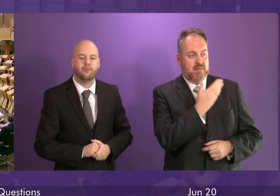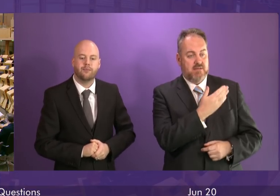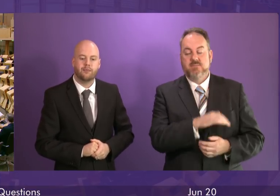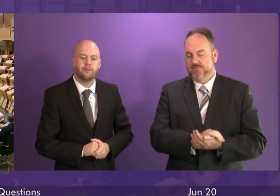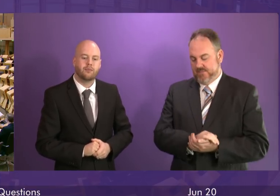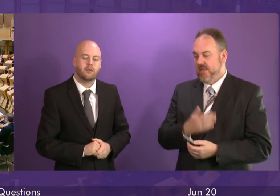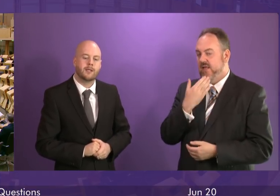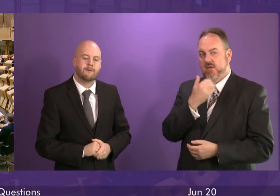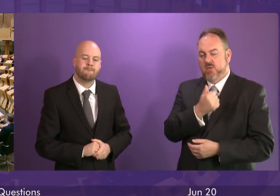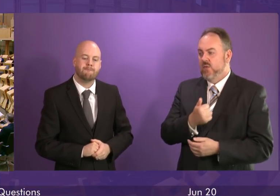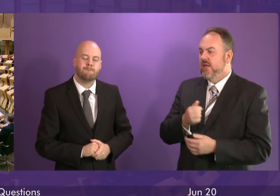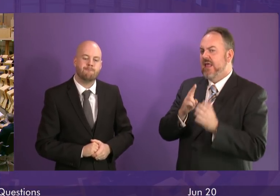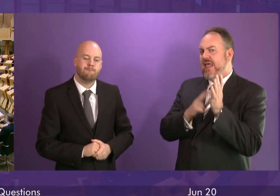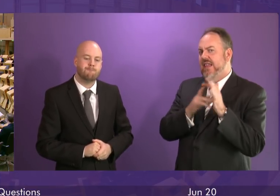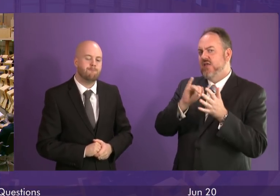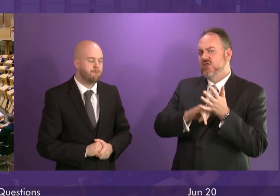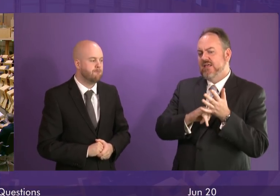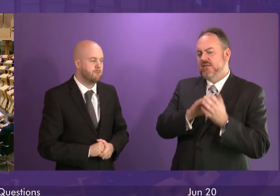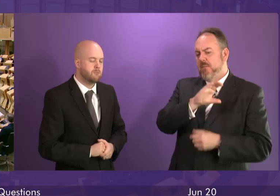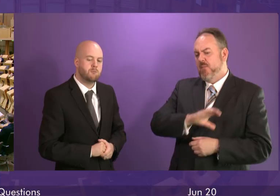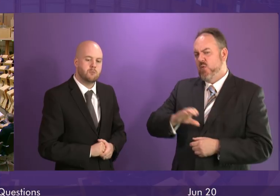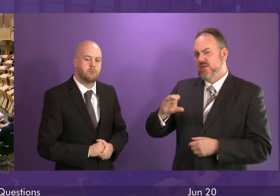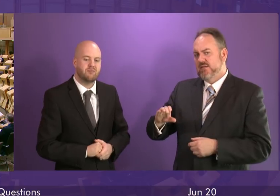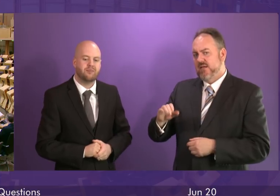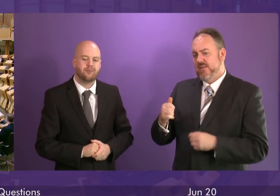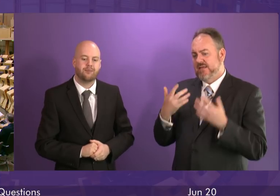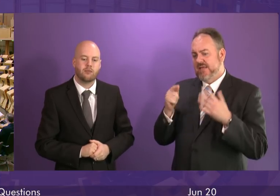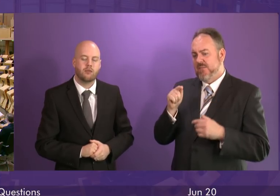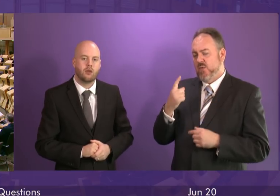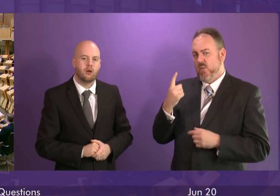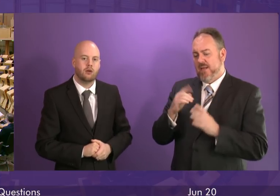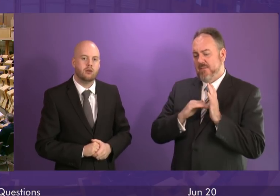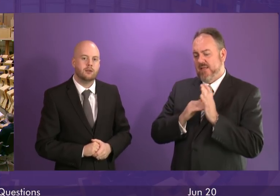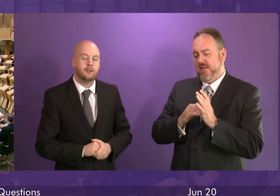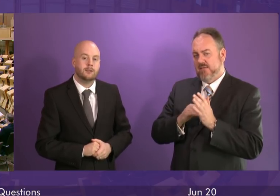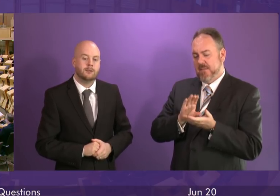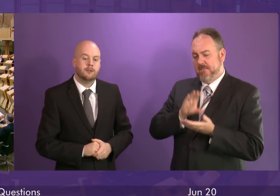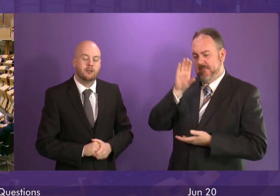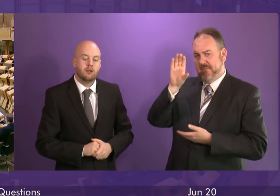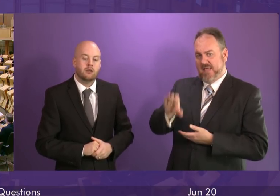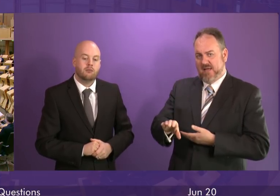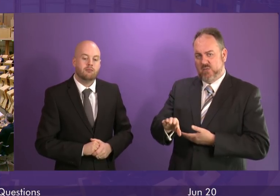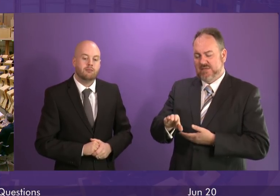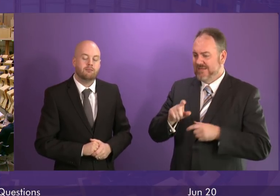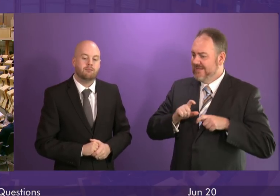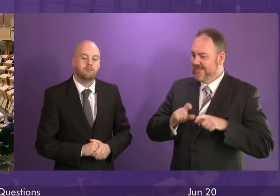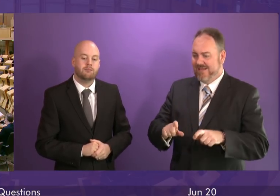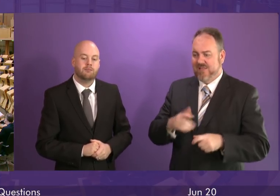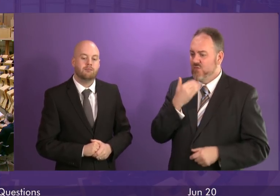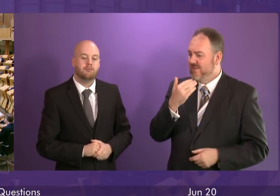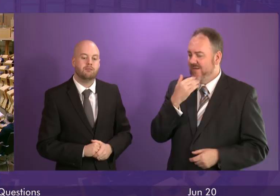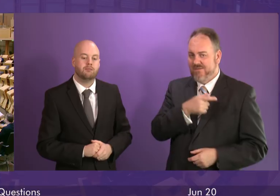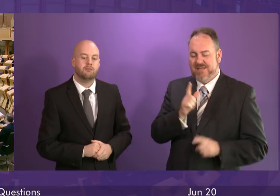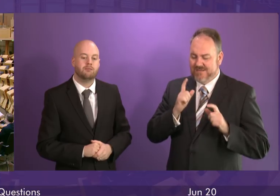First Minister, NHS Borders, even with a £10.1 million bailout from the Scottish Government with other anticipated, is making cuts. The